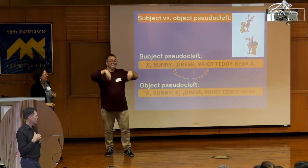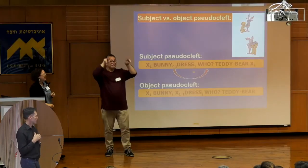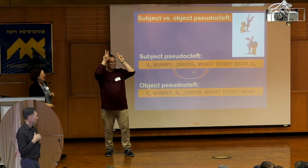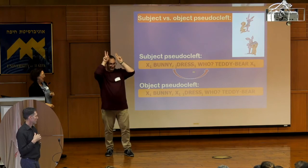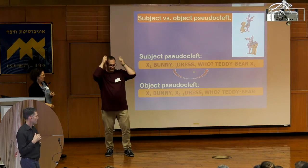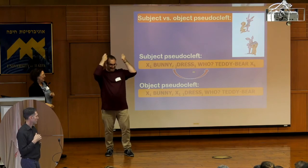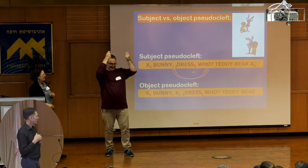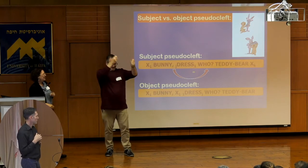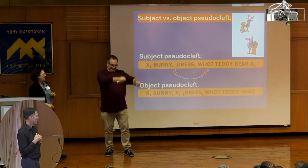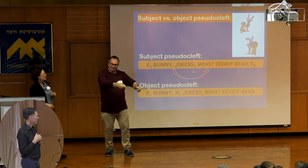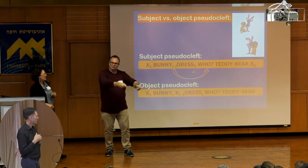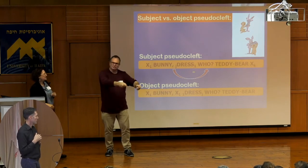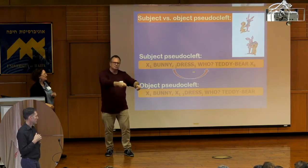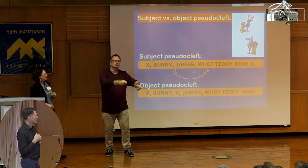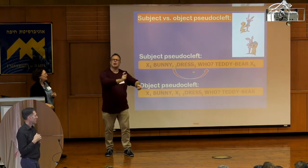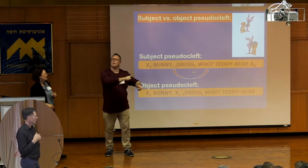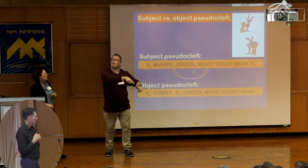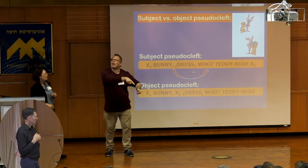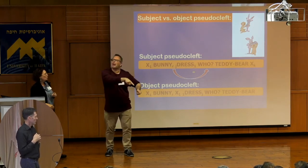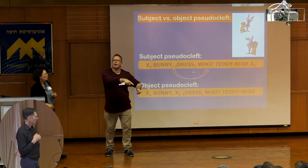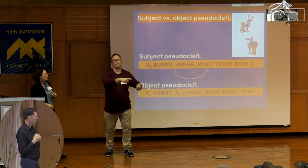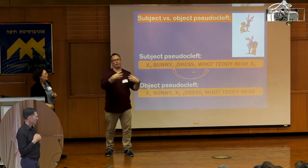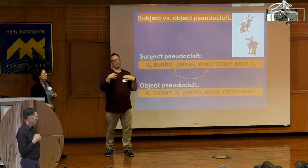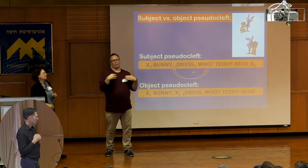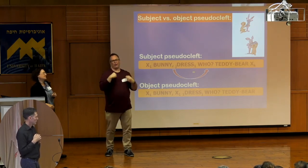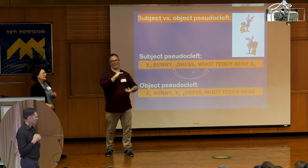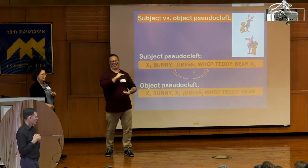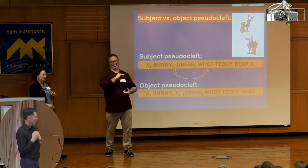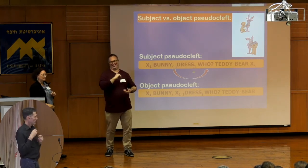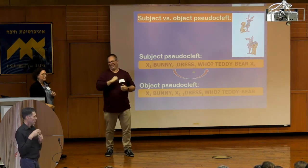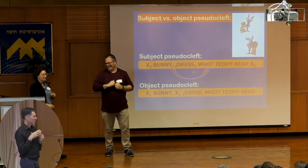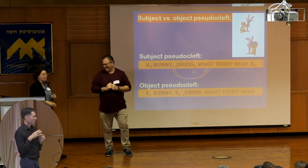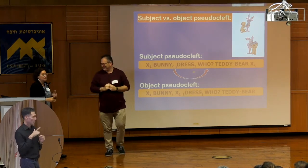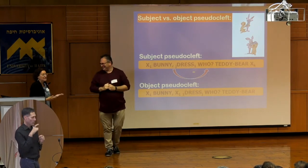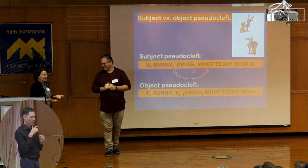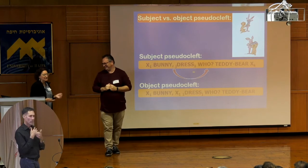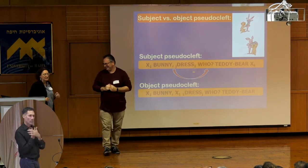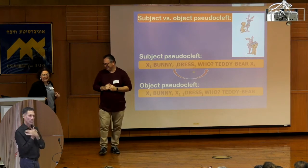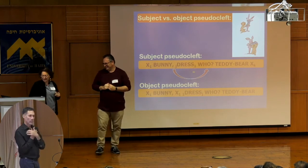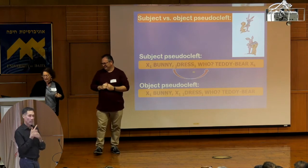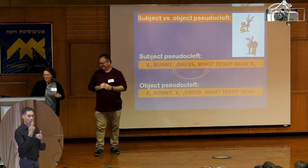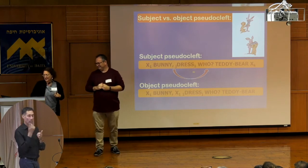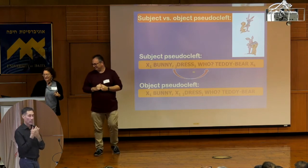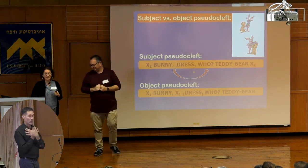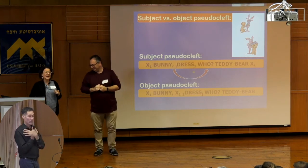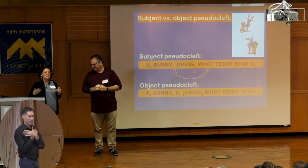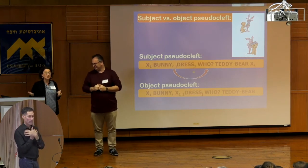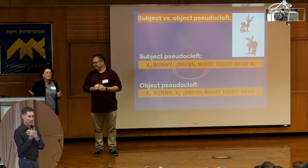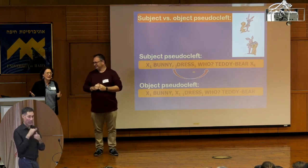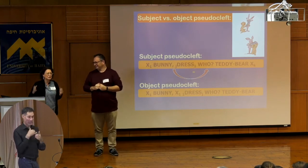I bunny. I dress. Who? I bunny. bear. It was the teddy bear that I dressed. And what do we find?